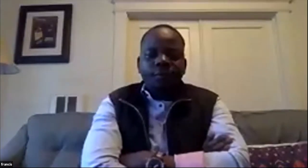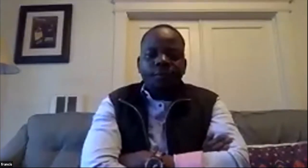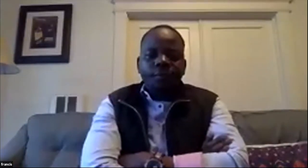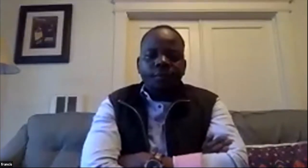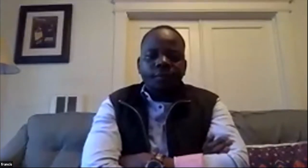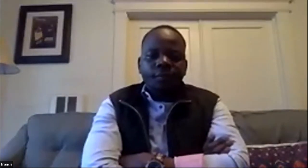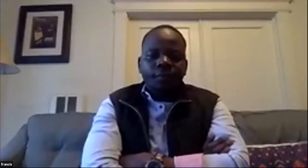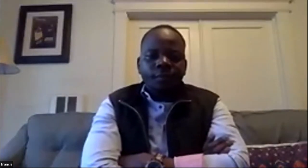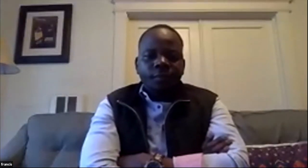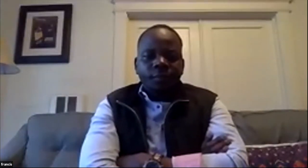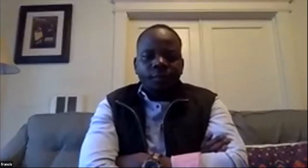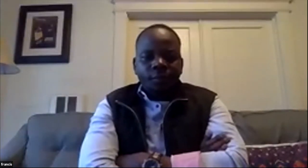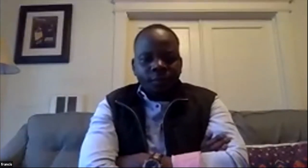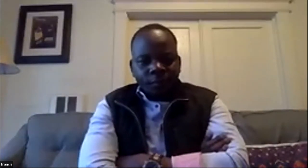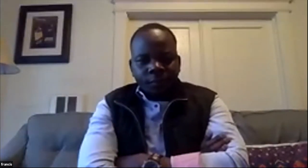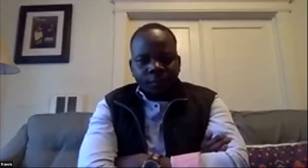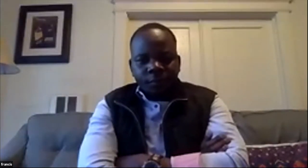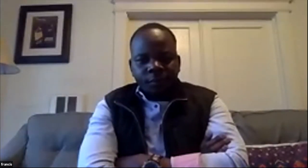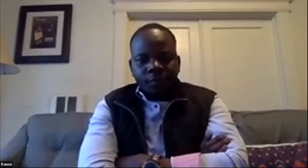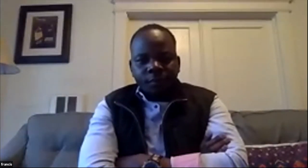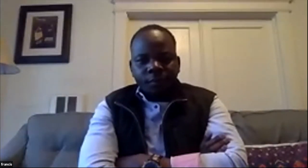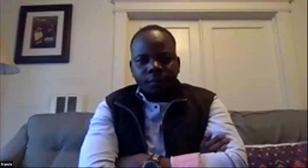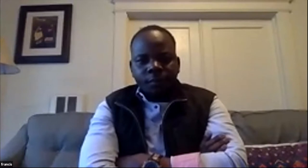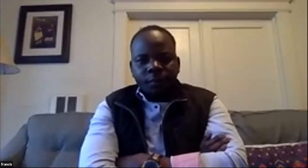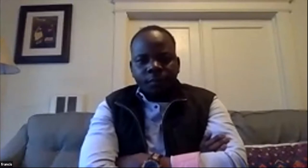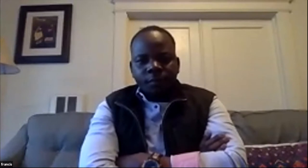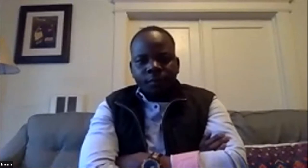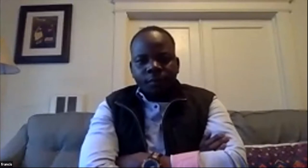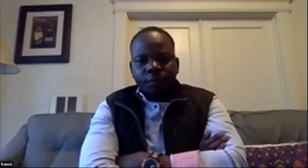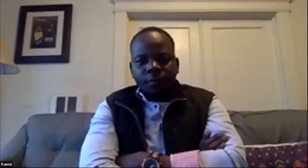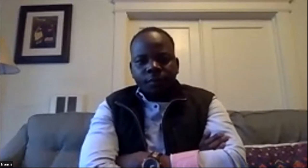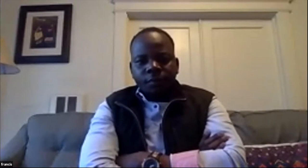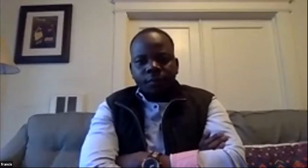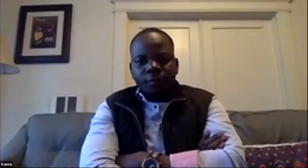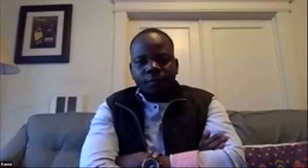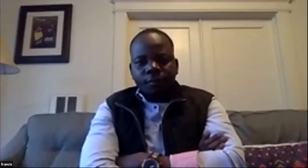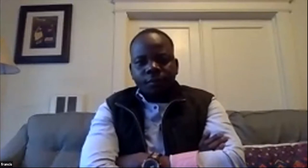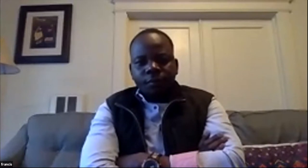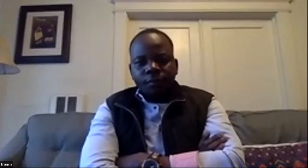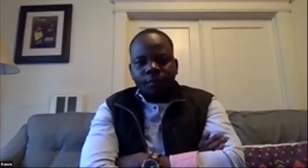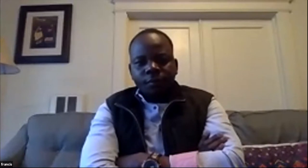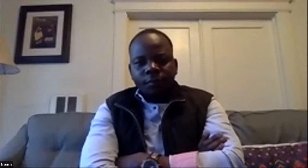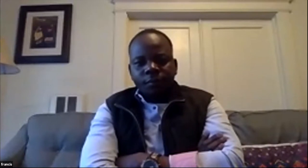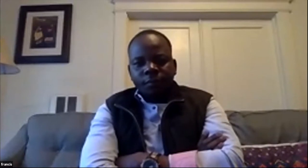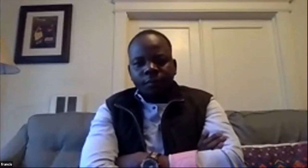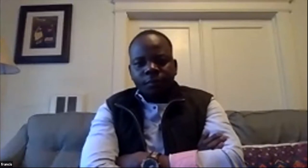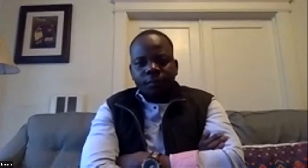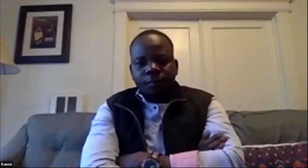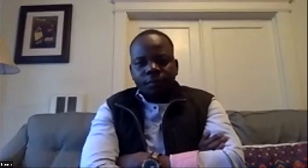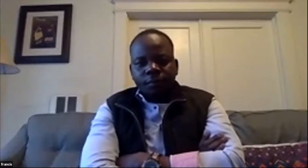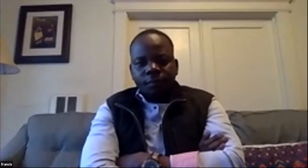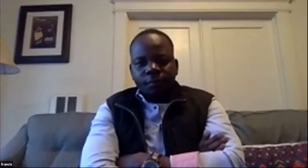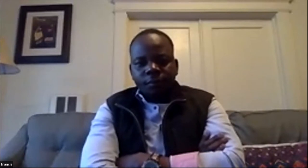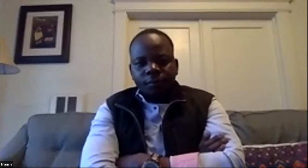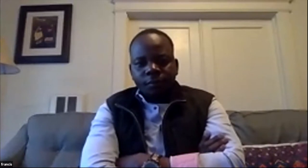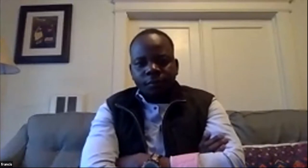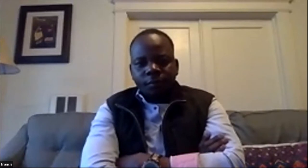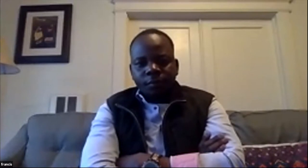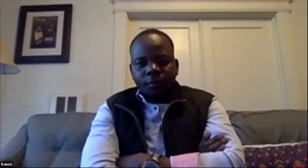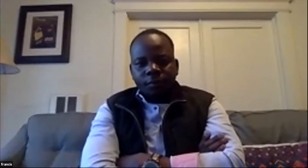website christy i'm just suddenly realizing i might have virtually met you before do you know